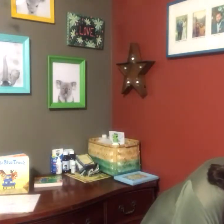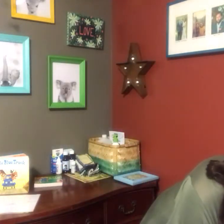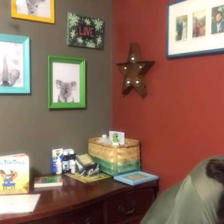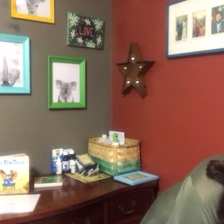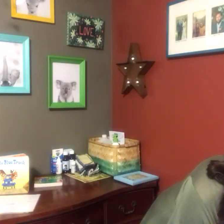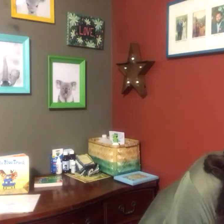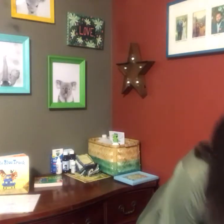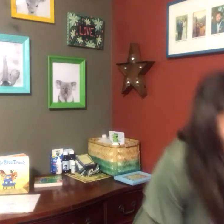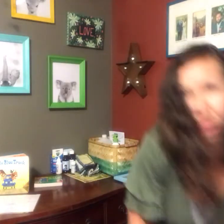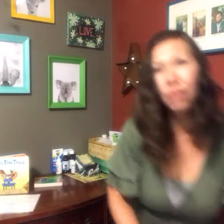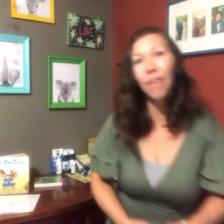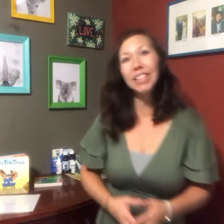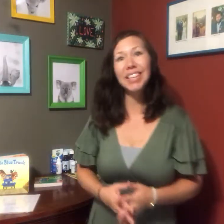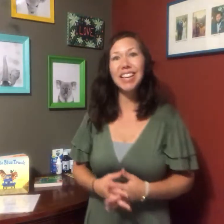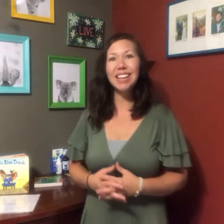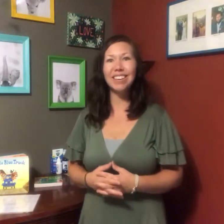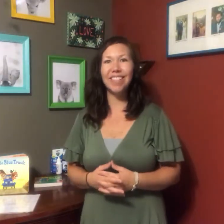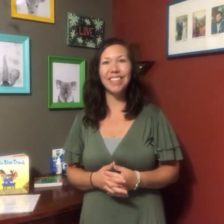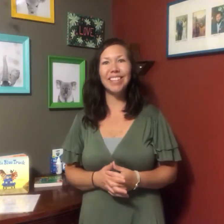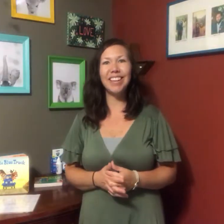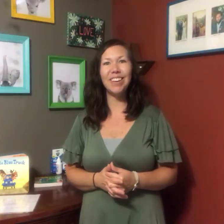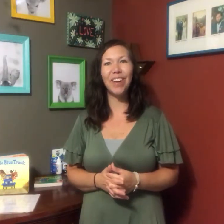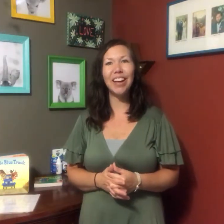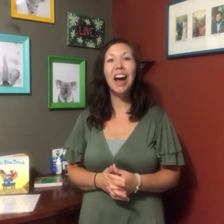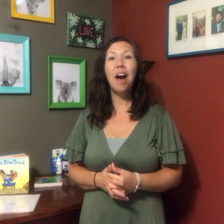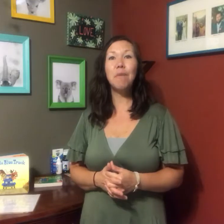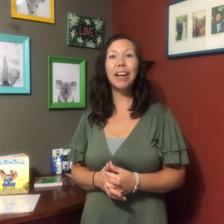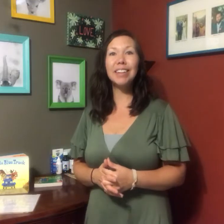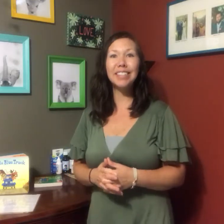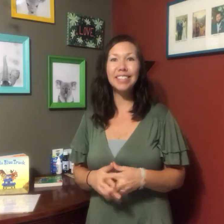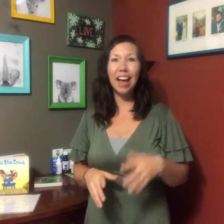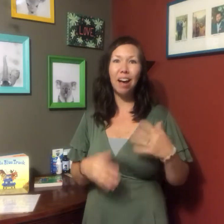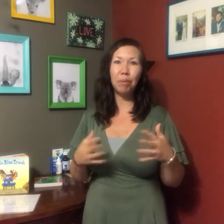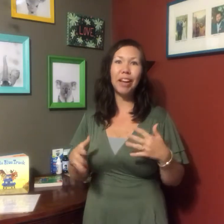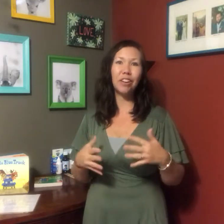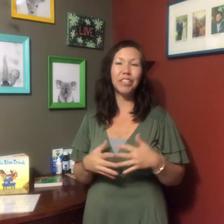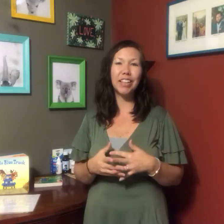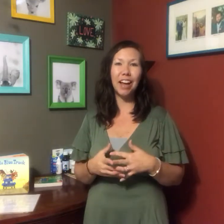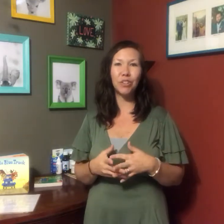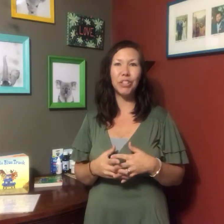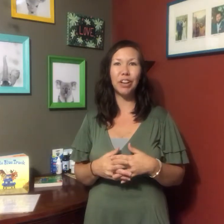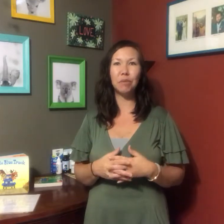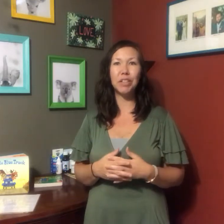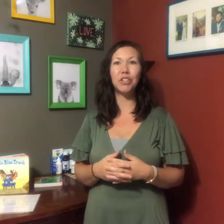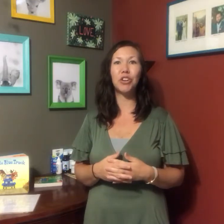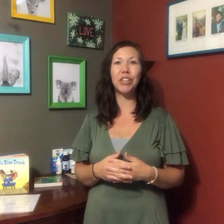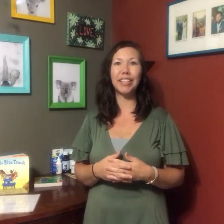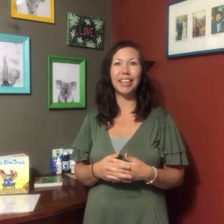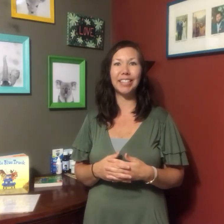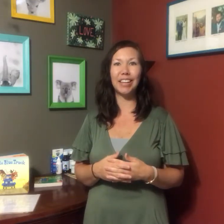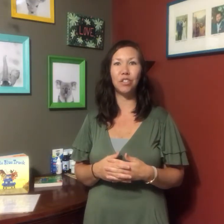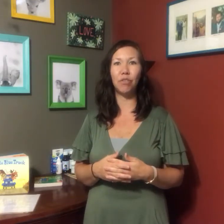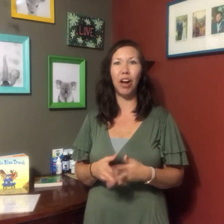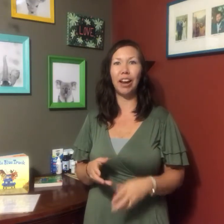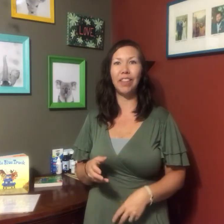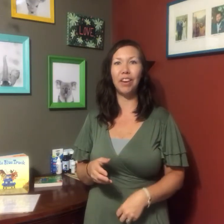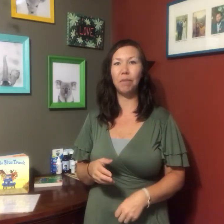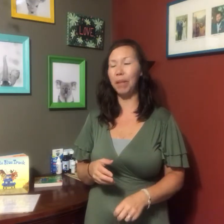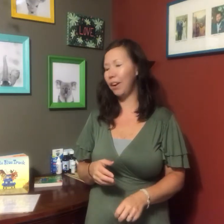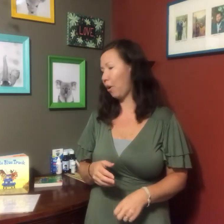14 on the CD, okay? I'm not going to play or sing the actual song, I'm just going to show you the signs in case you forgot it and then you can play it at